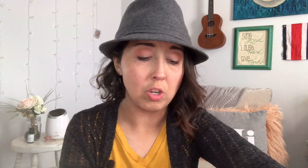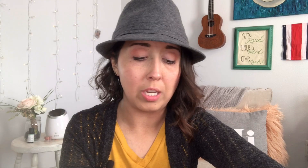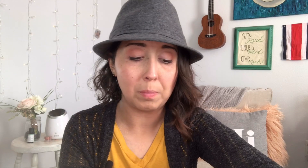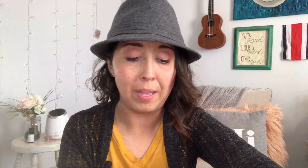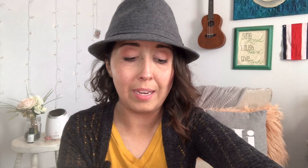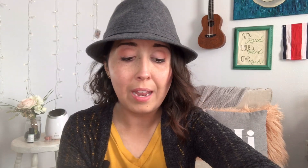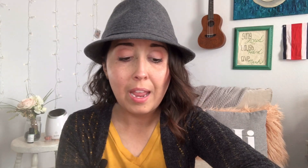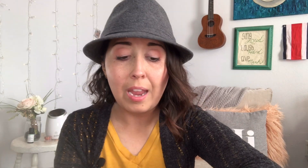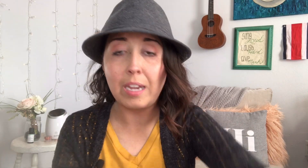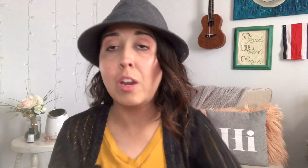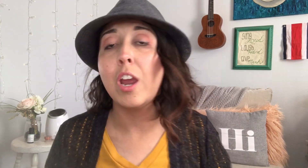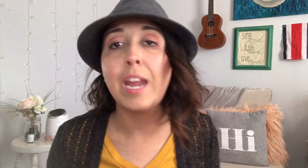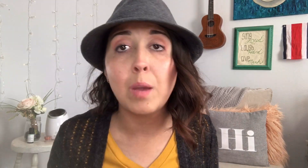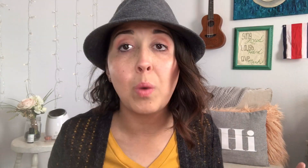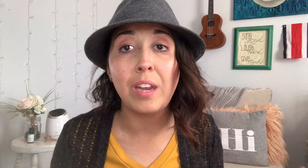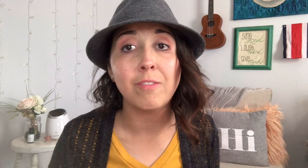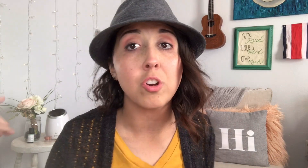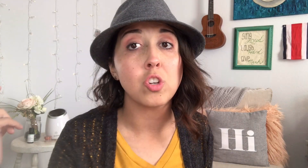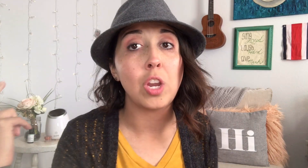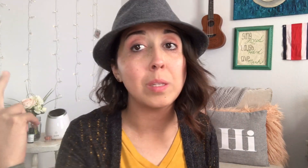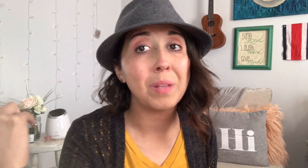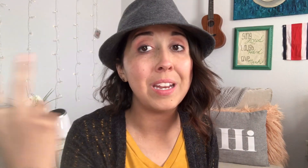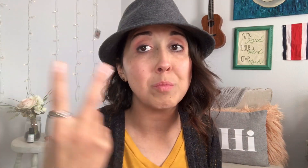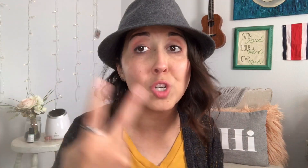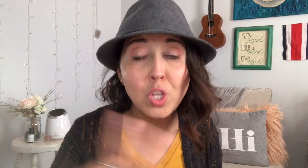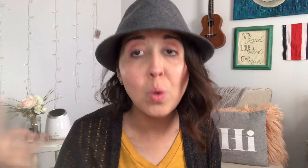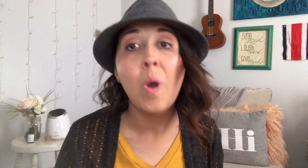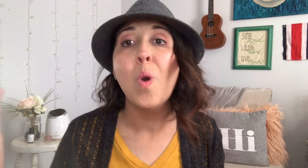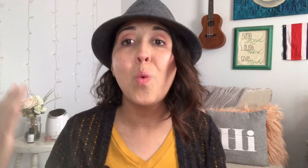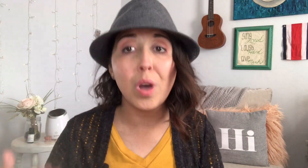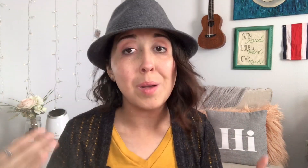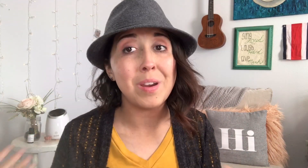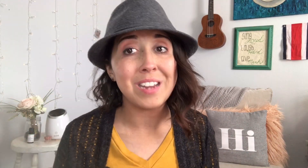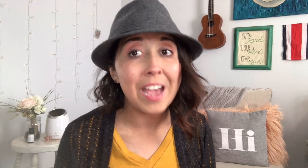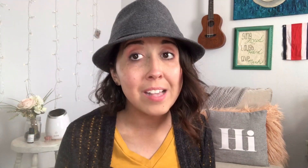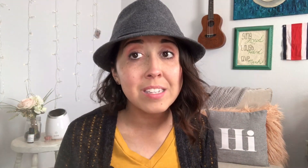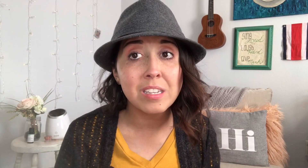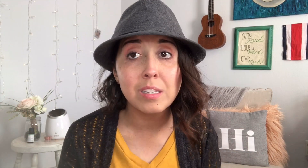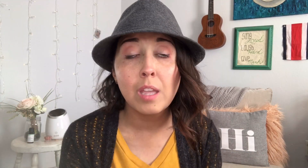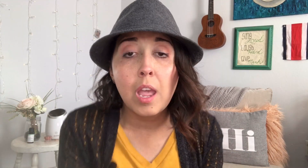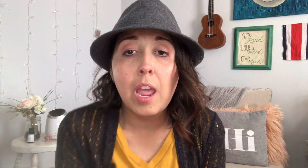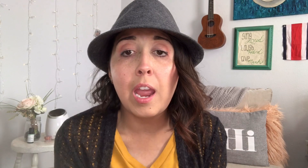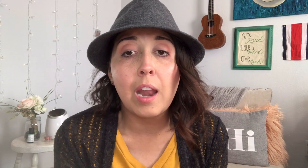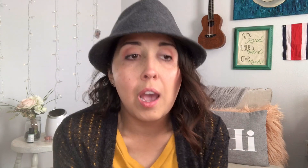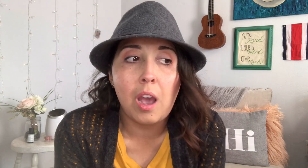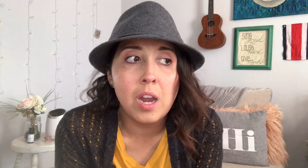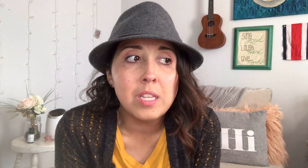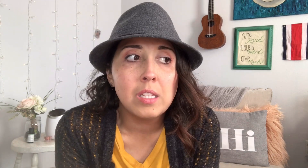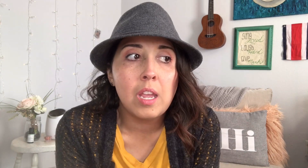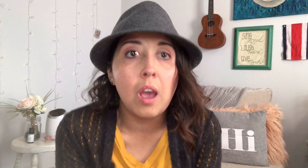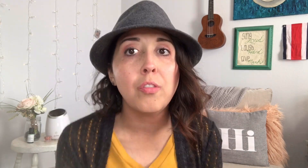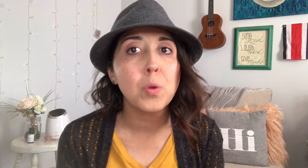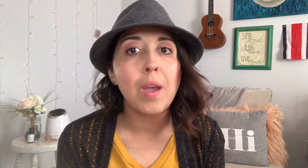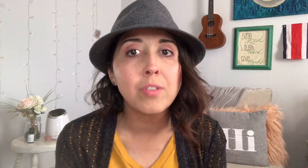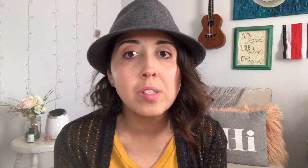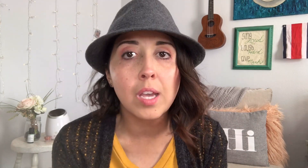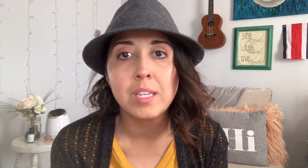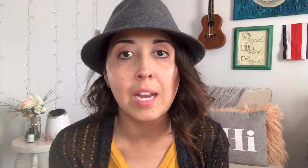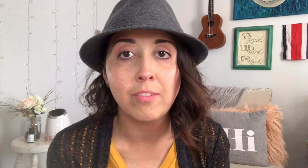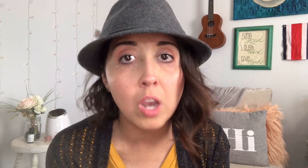transplant and here I am waiting for transplant number two while I'm on dialysis and honestly through every loss that I've